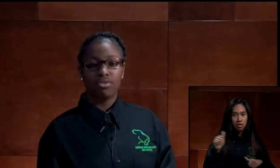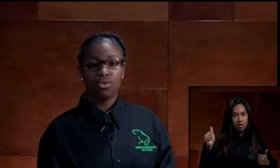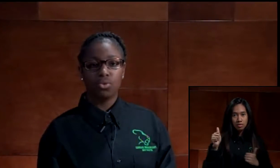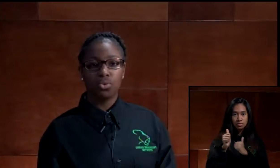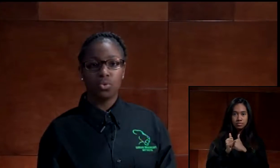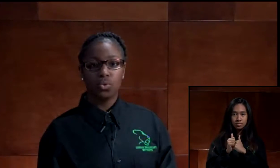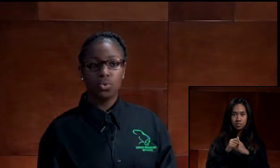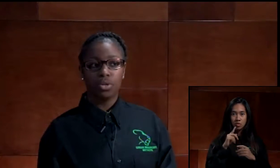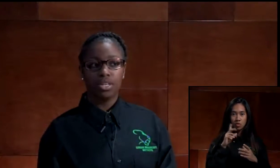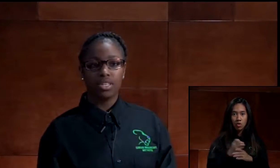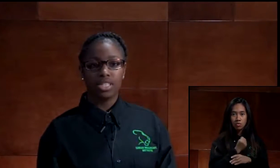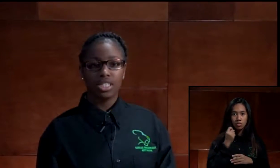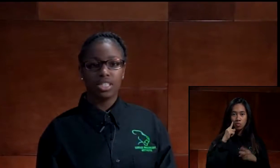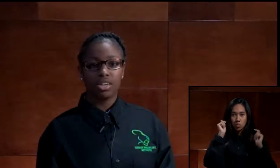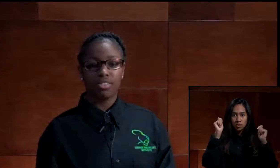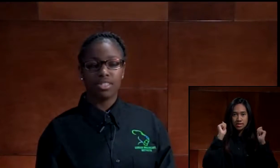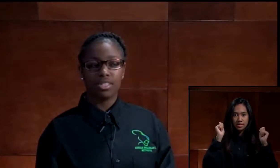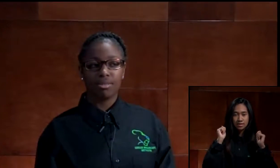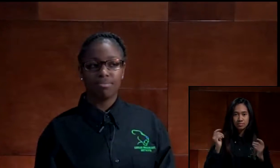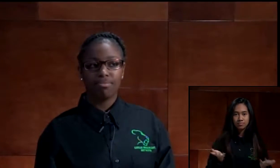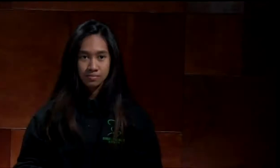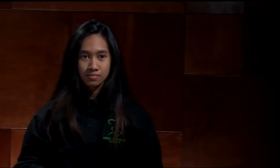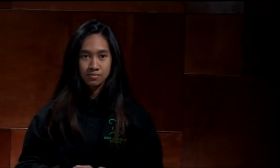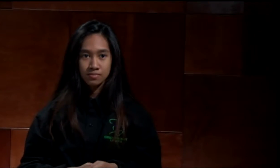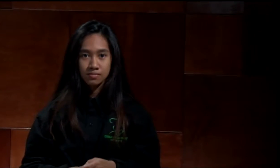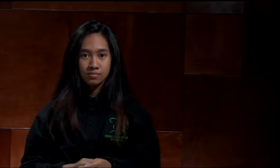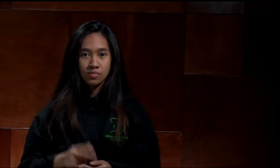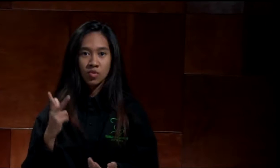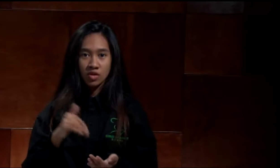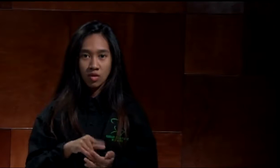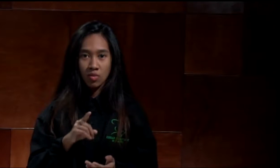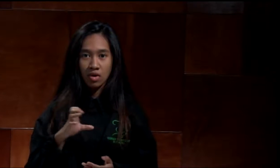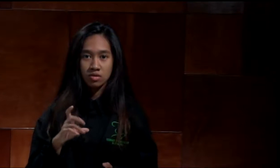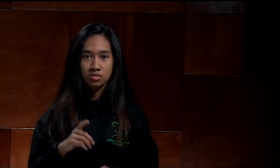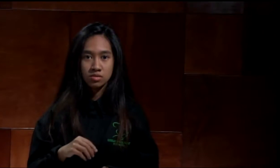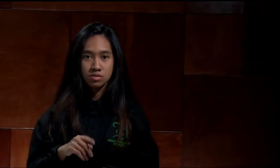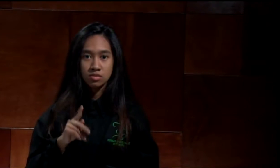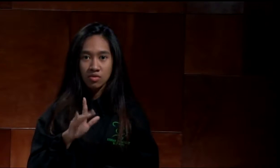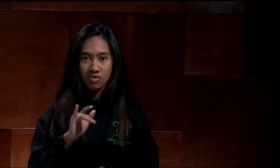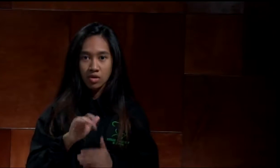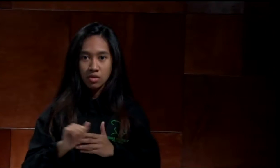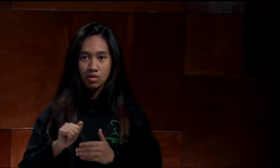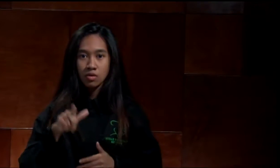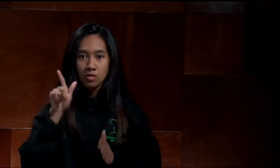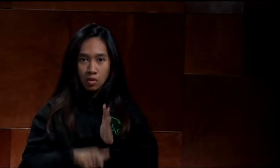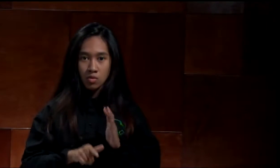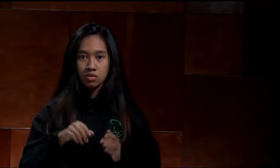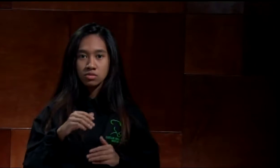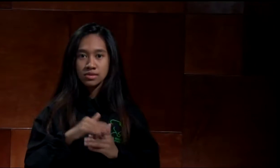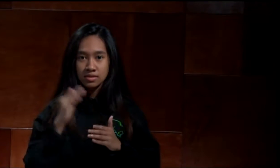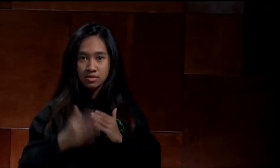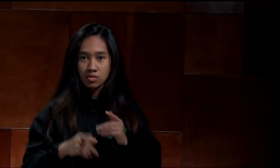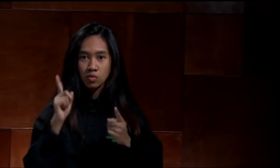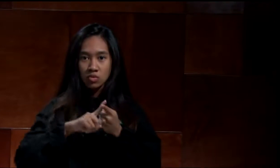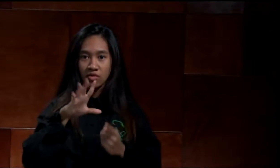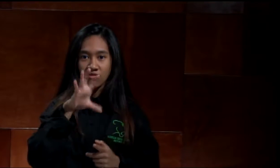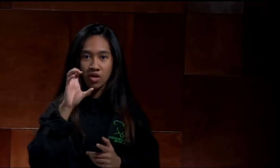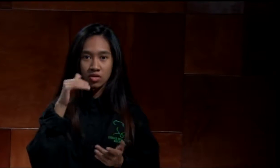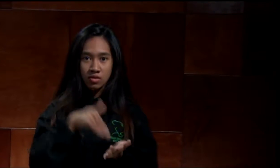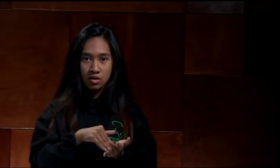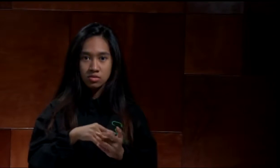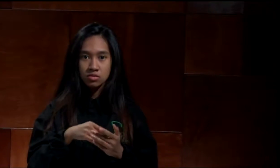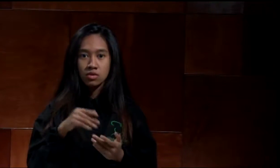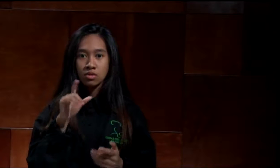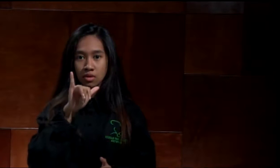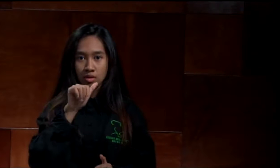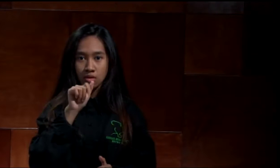advantage of tutoring services. Okay. $3,125 on the low end